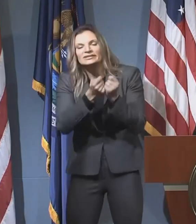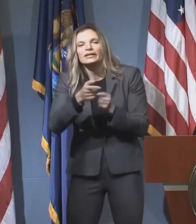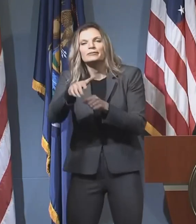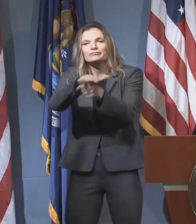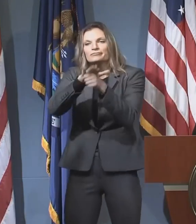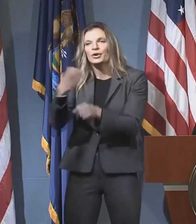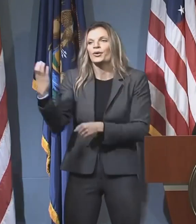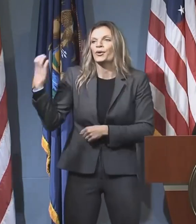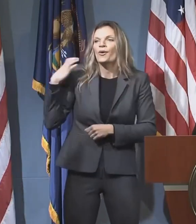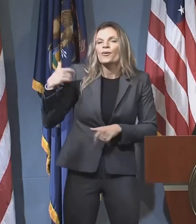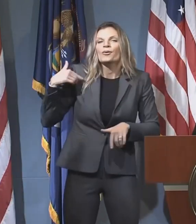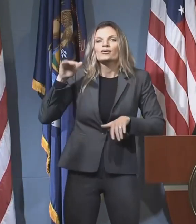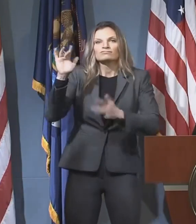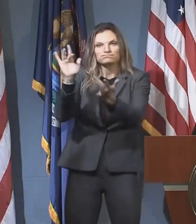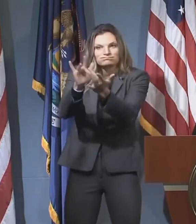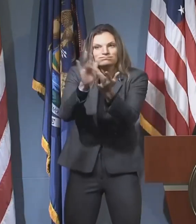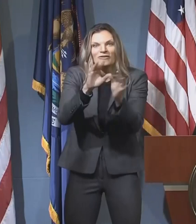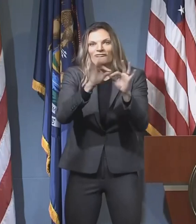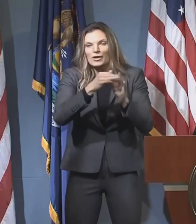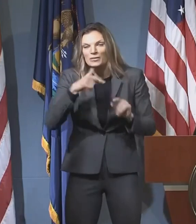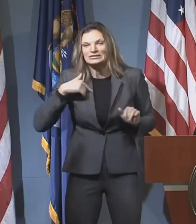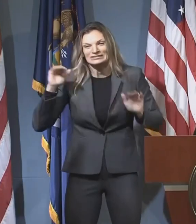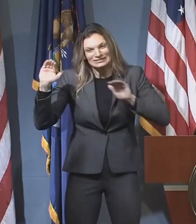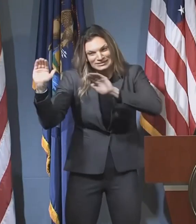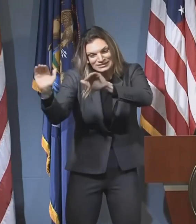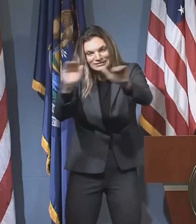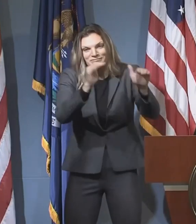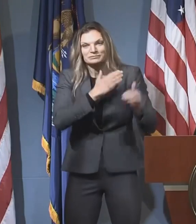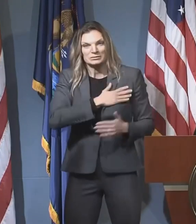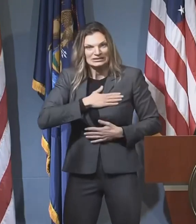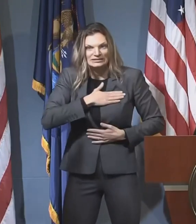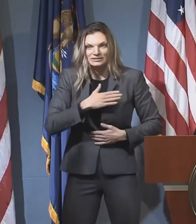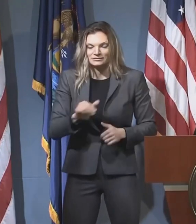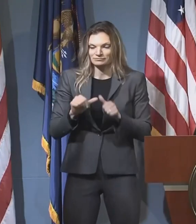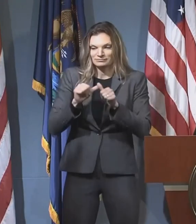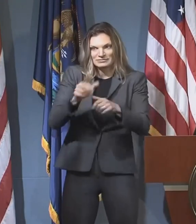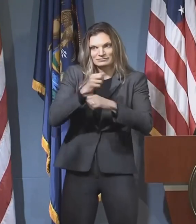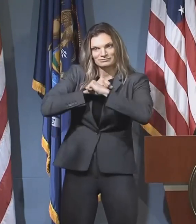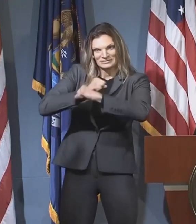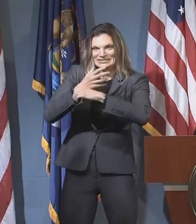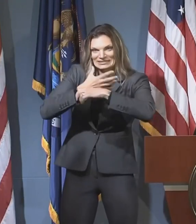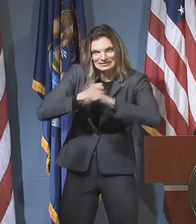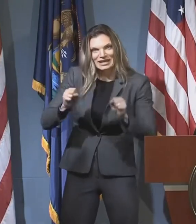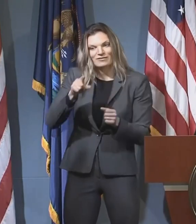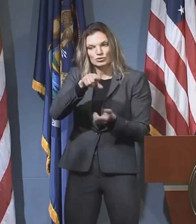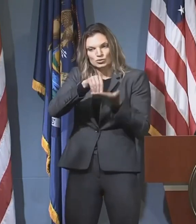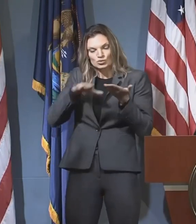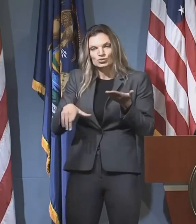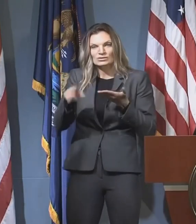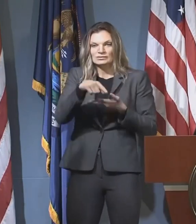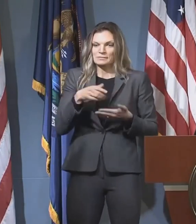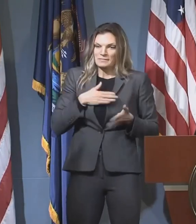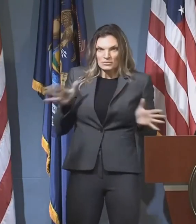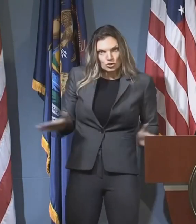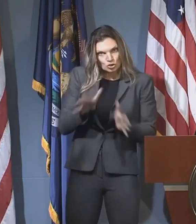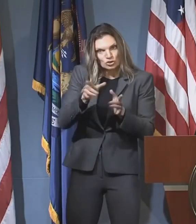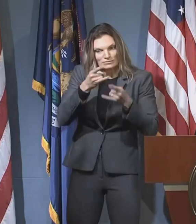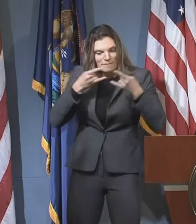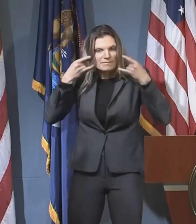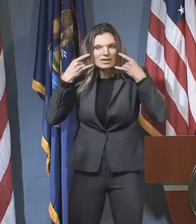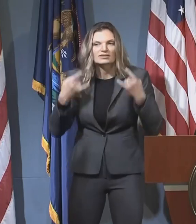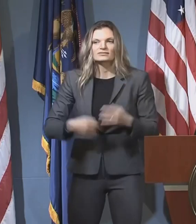coaches and families alike to ensure they do everything to keep the student athletes safe and encourage the behavior that will do that.